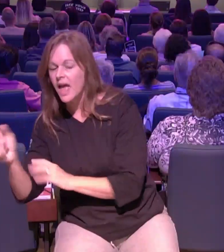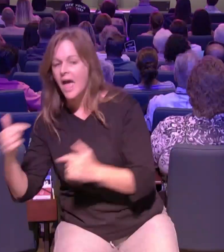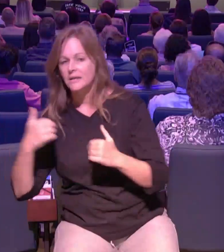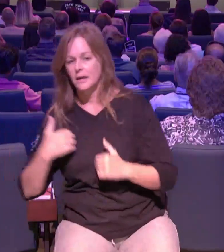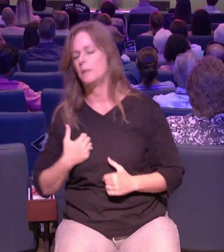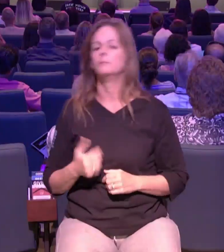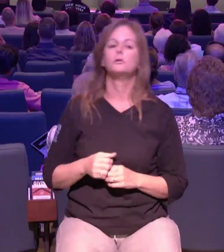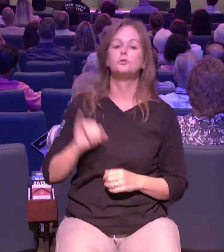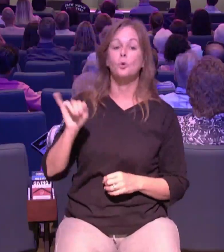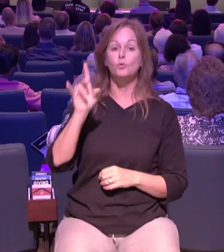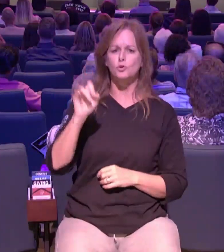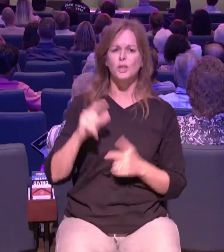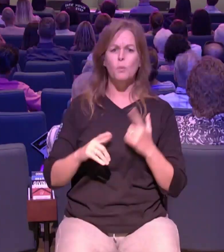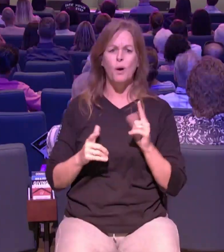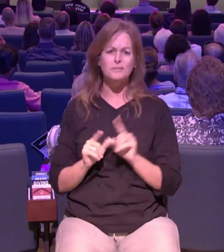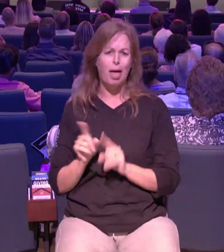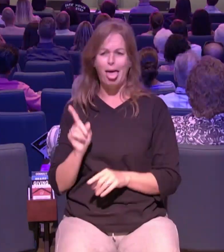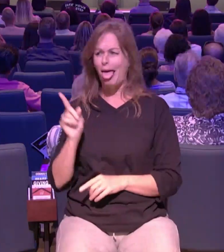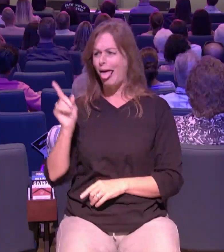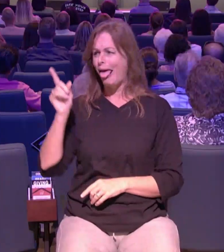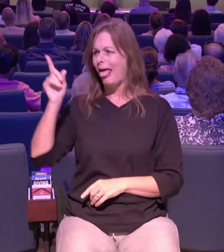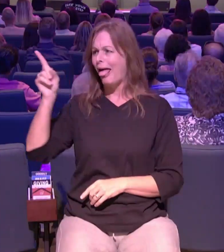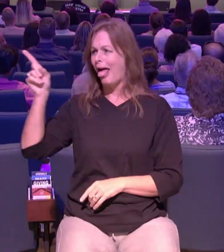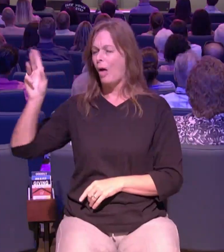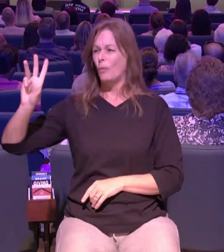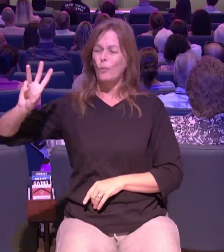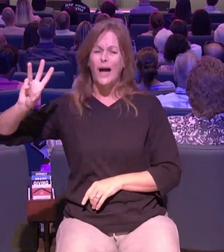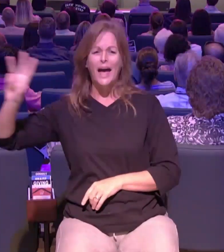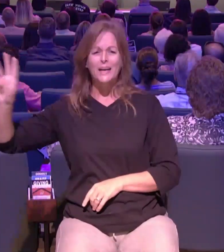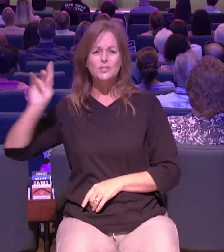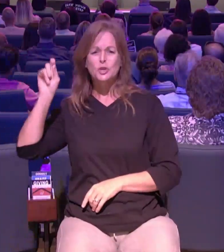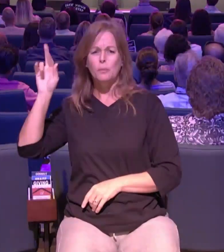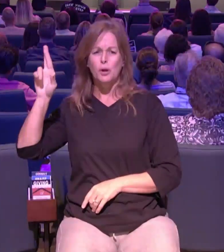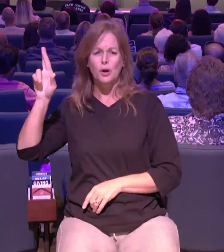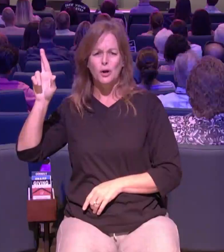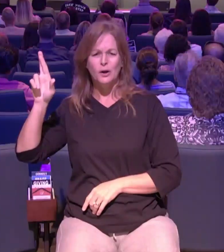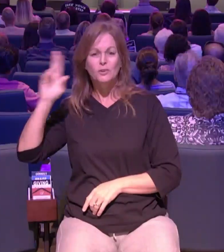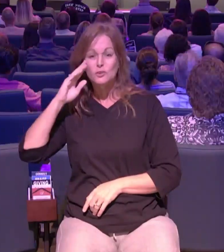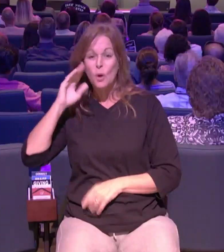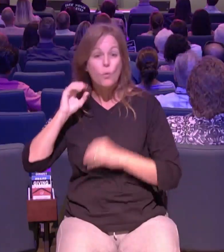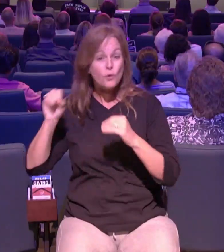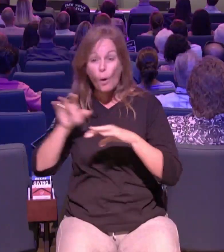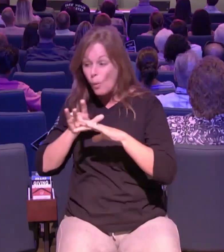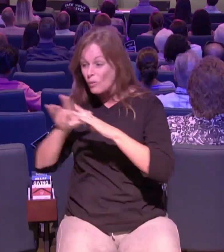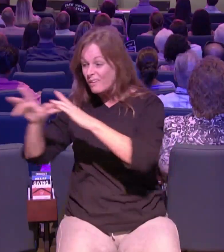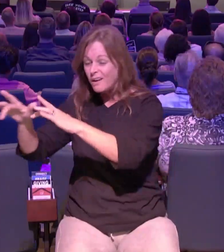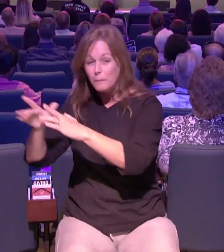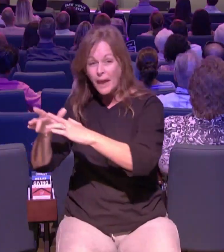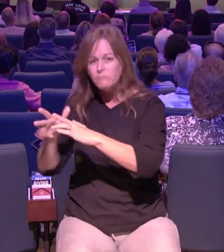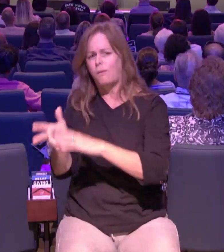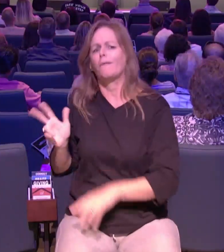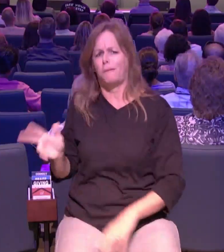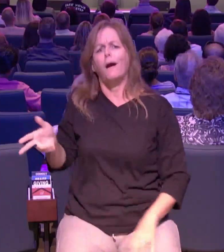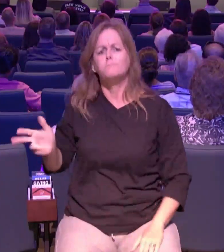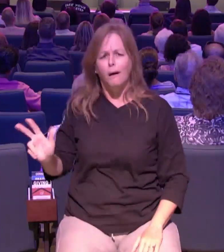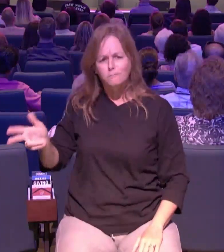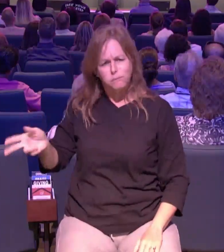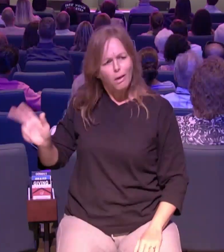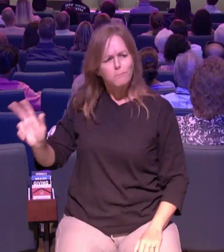julie lived out in west west west jupiter before the roads were paved so it was like 30 minute drive most of which on